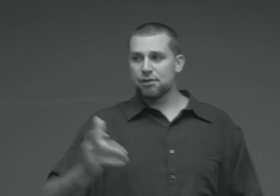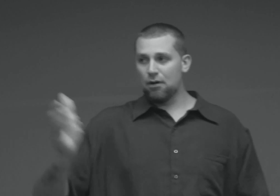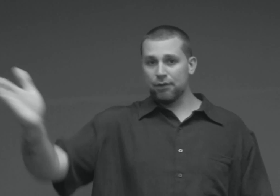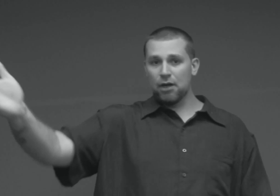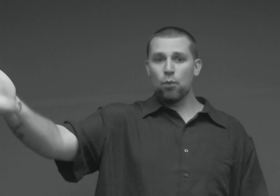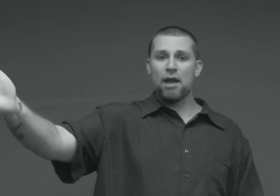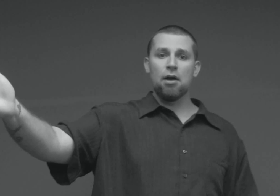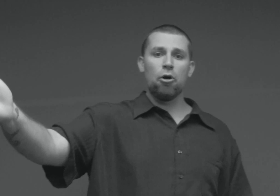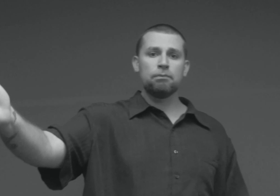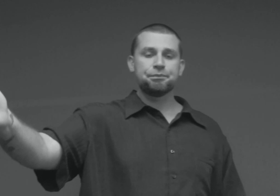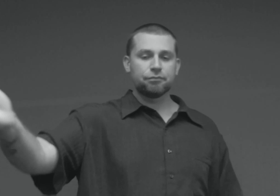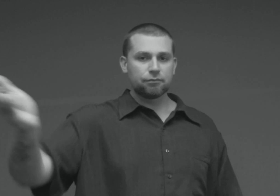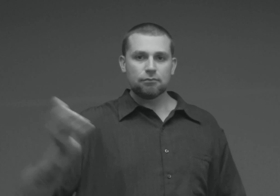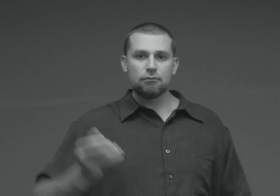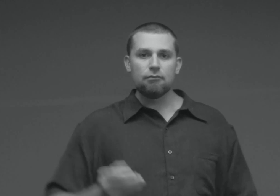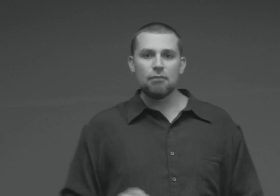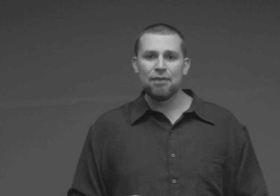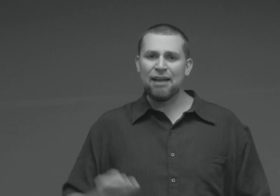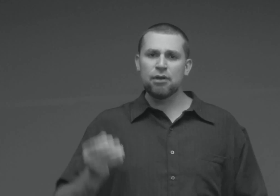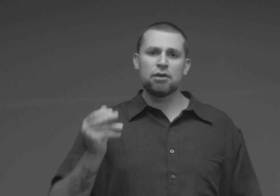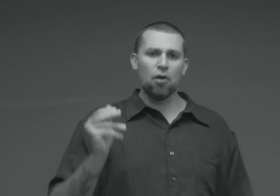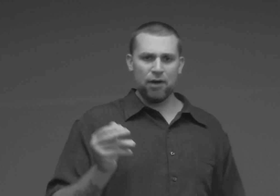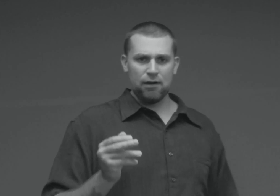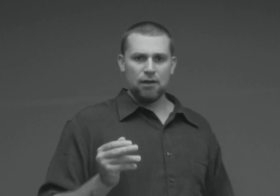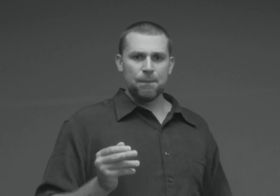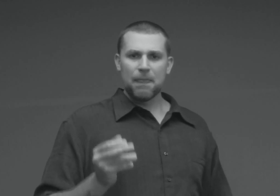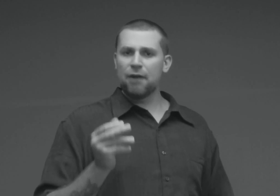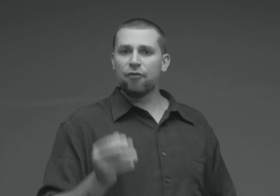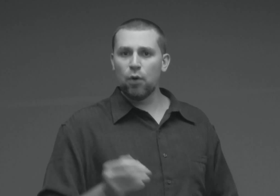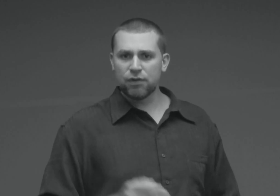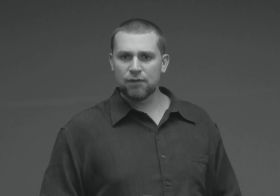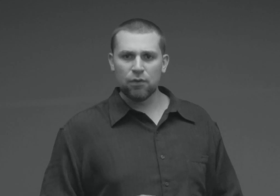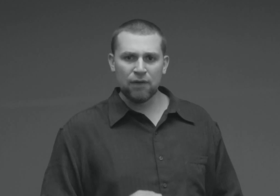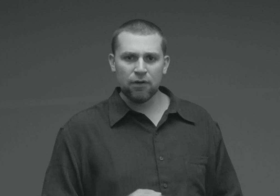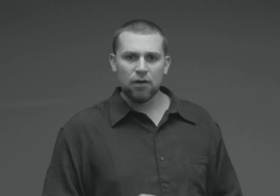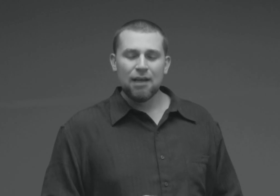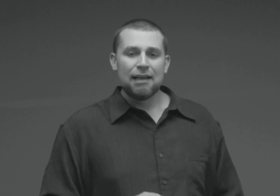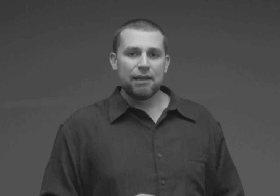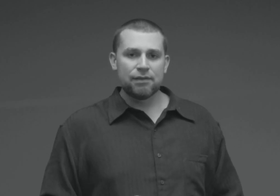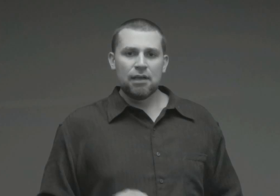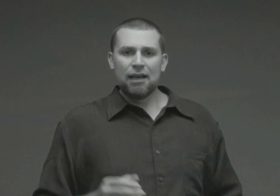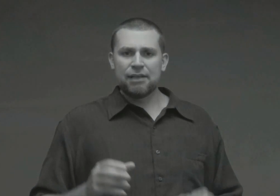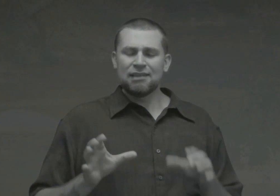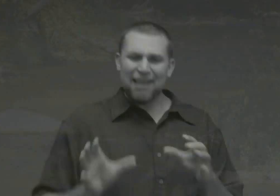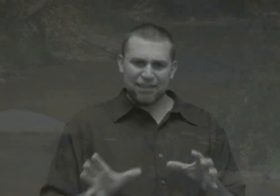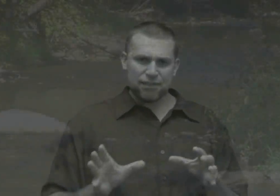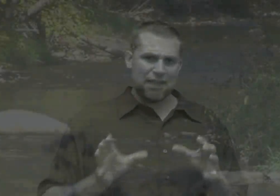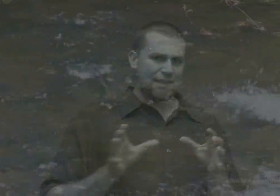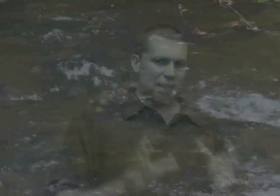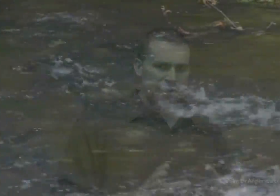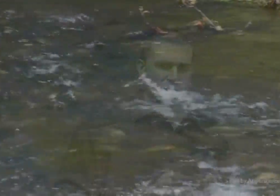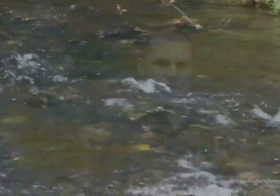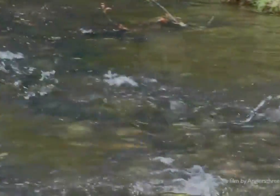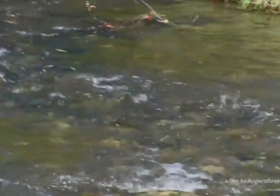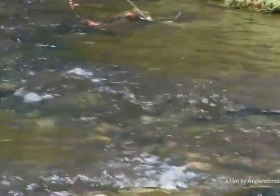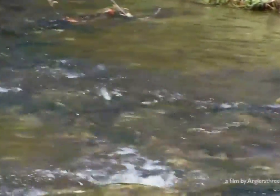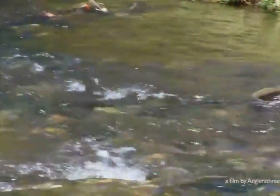on their way home, that the current and force of the river is less intense and aggressive